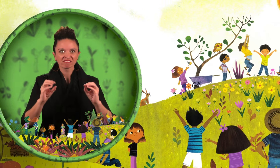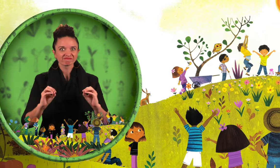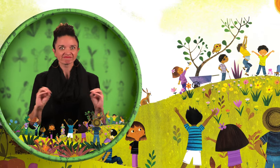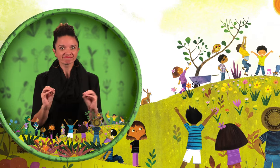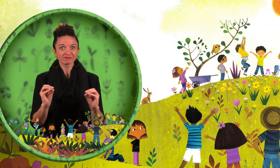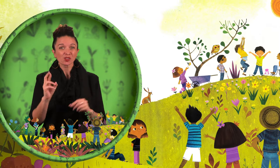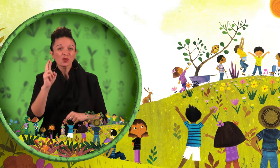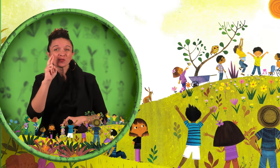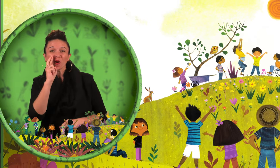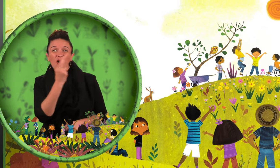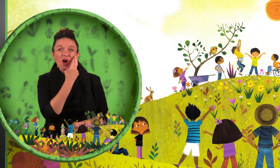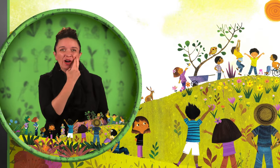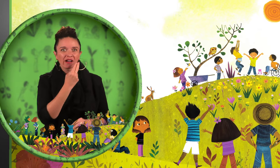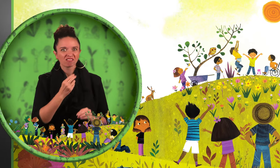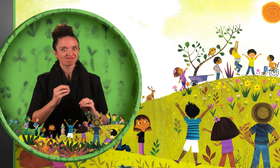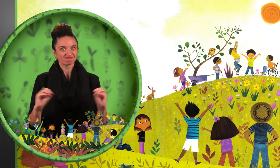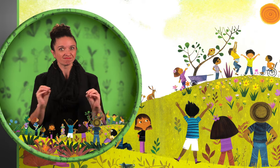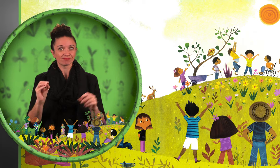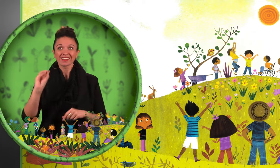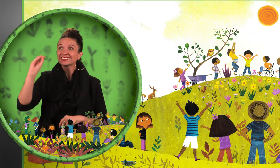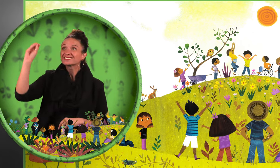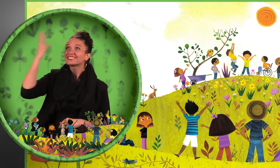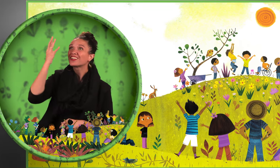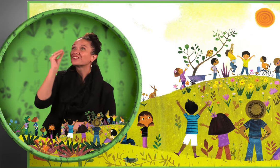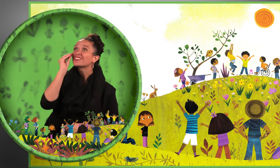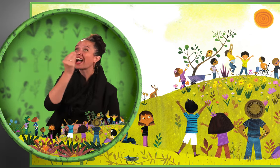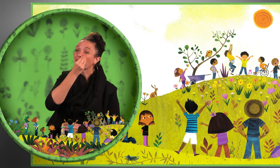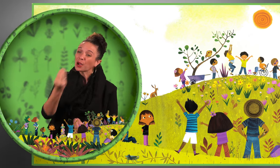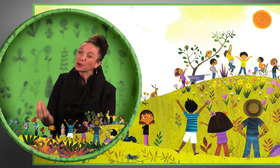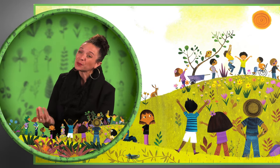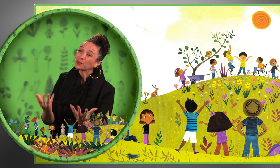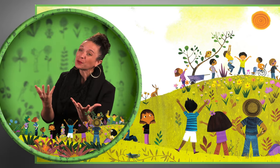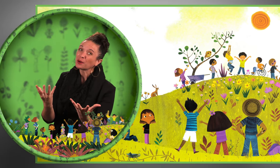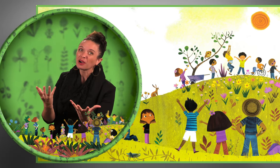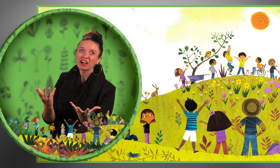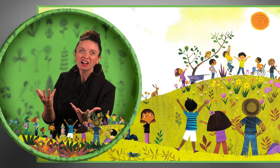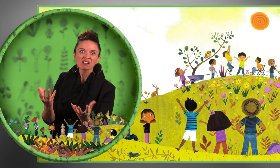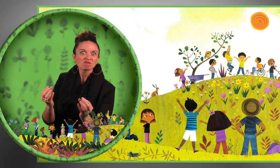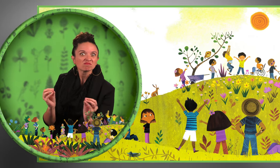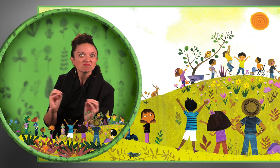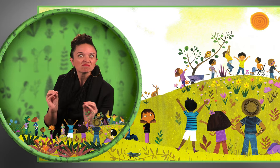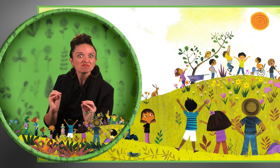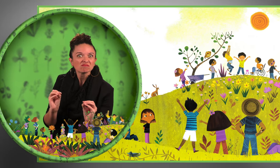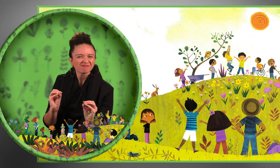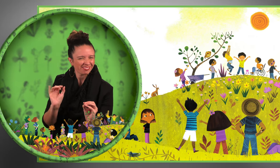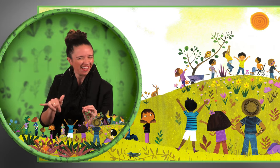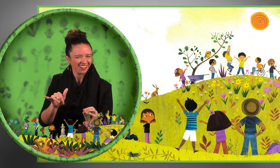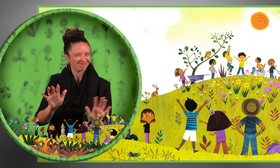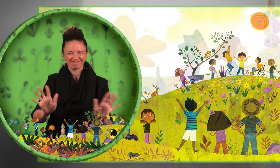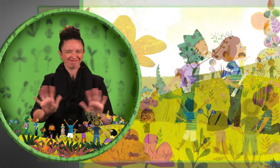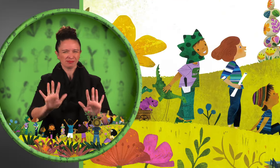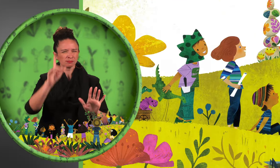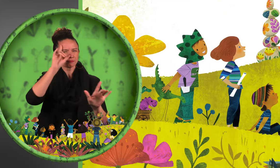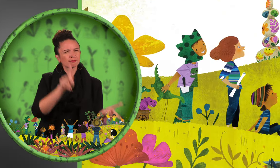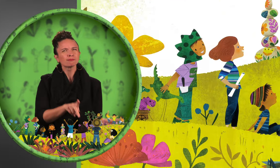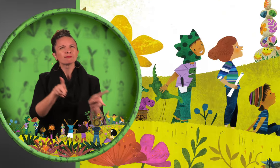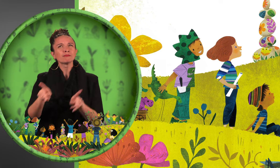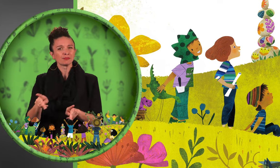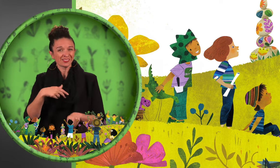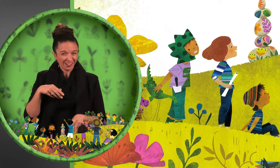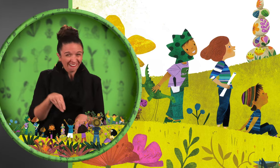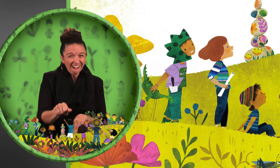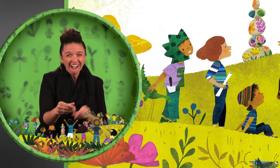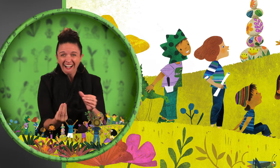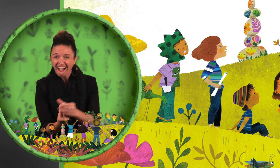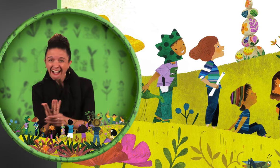ways we are different make our neighborhood, our whole world really, more interesting and fun. And